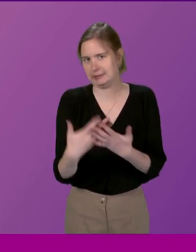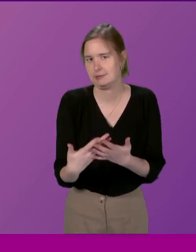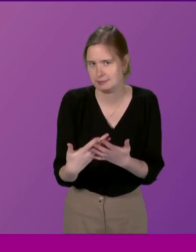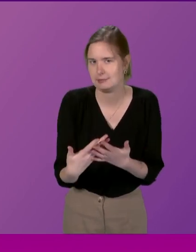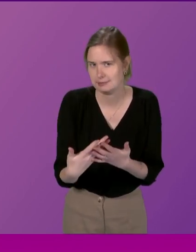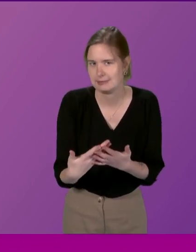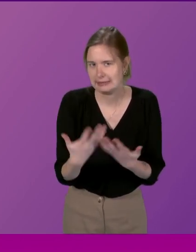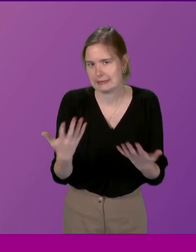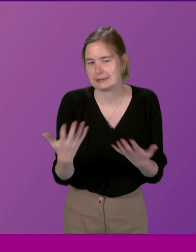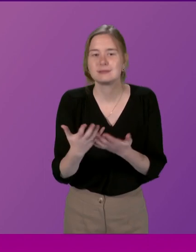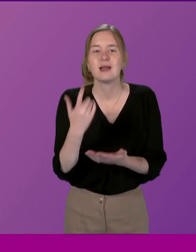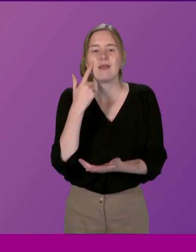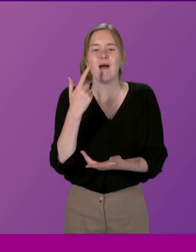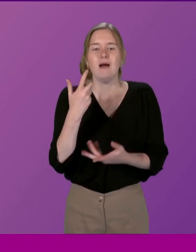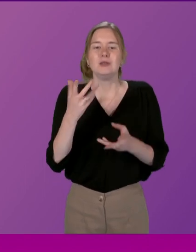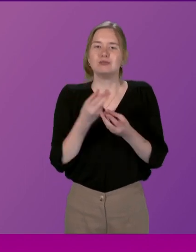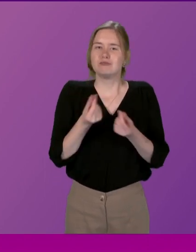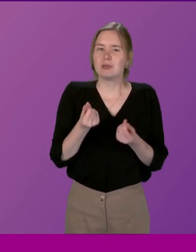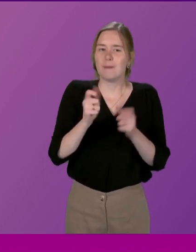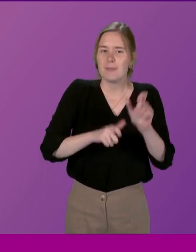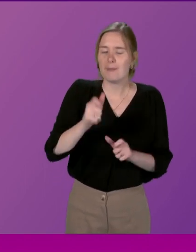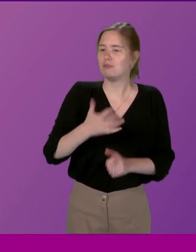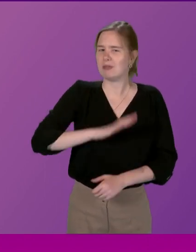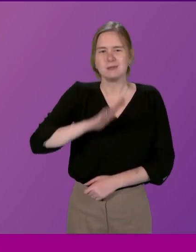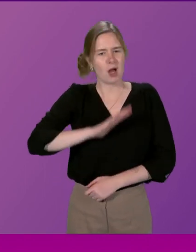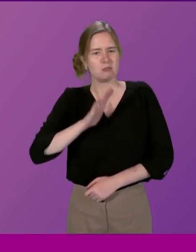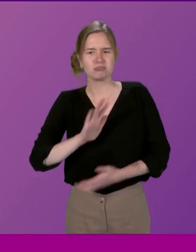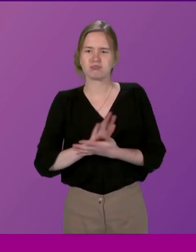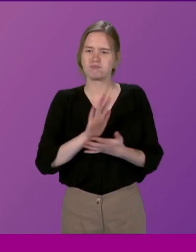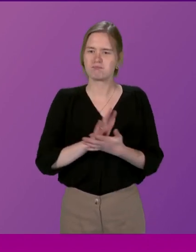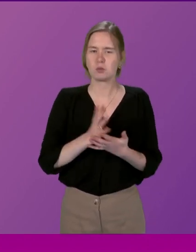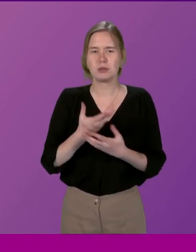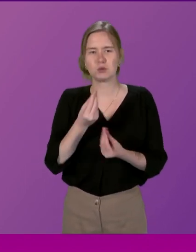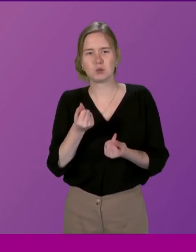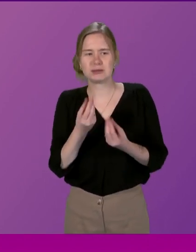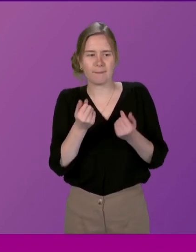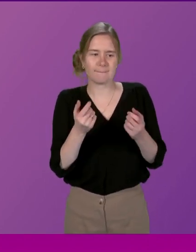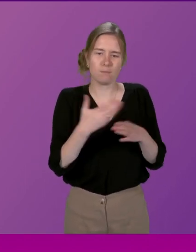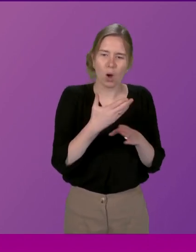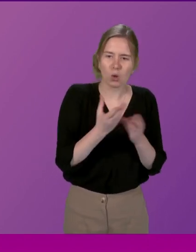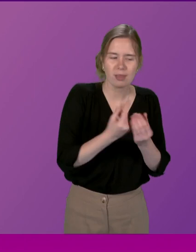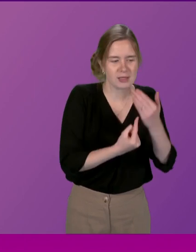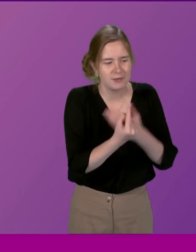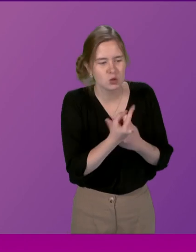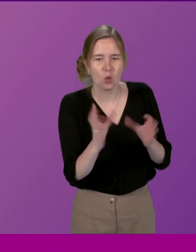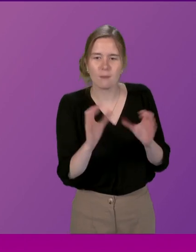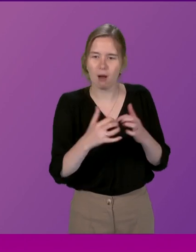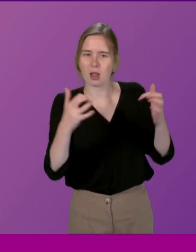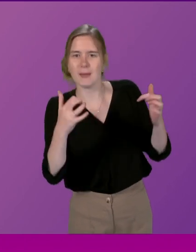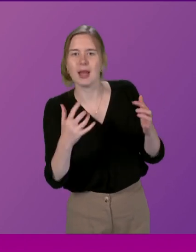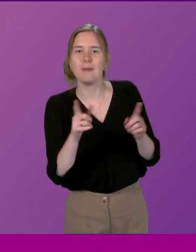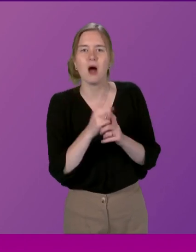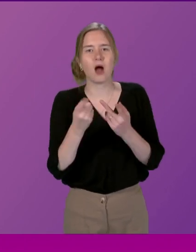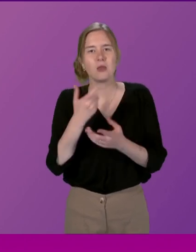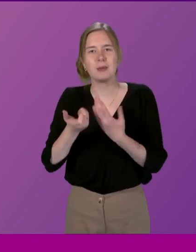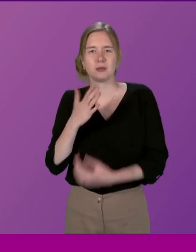and it is the case I think always that some people are very satisfied when we do a little for them either individually or as a parliament while others